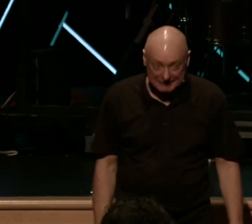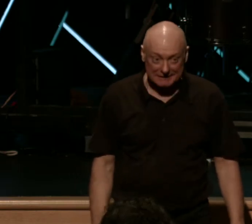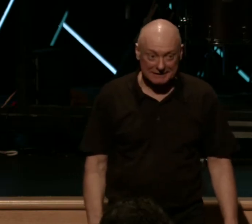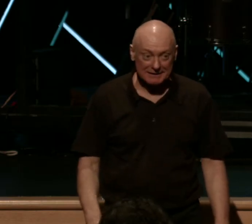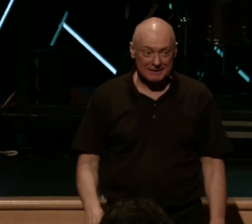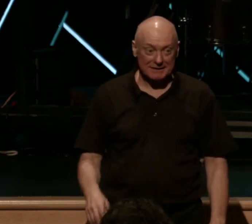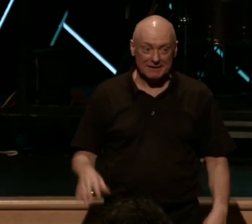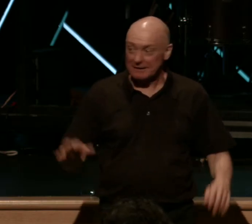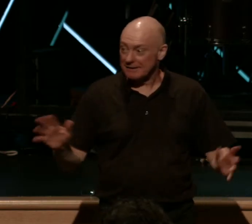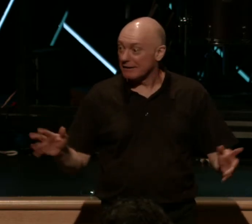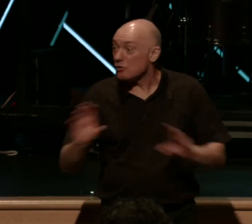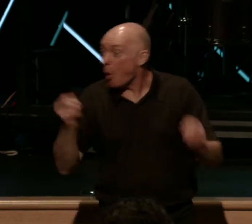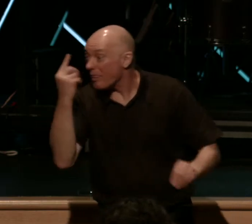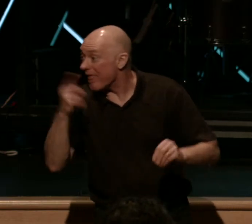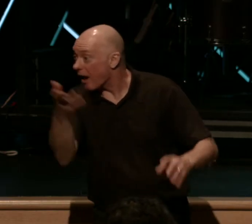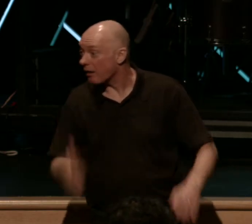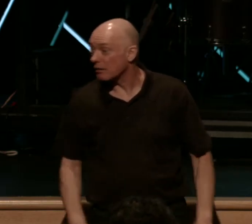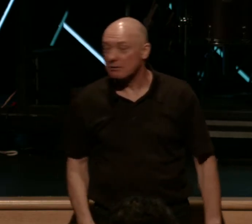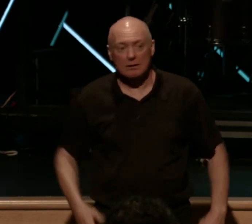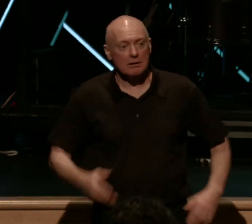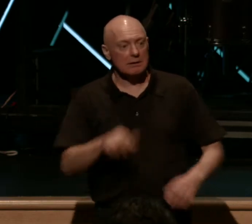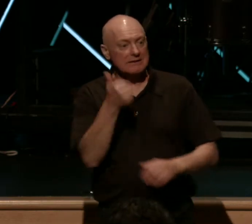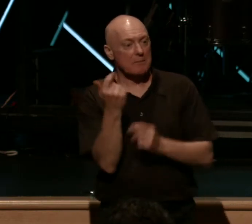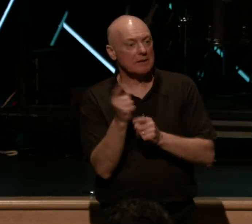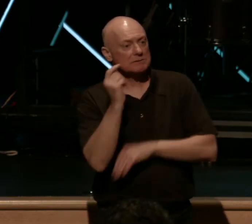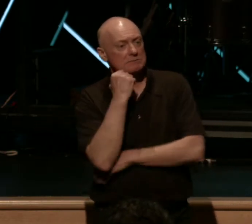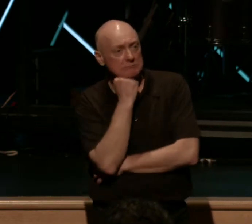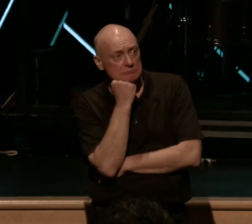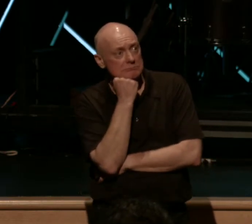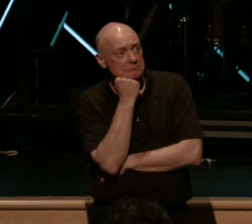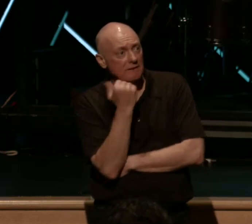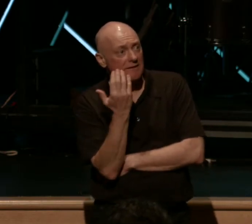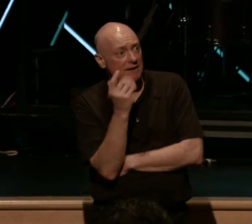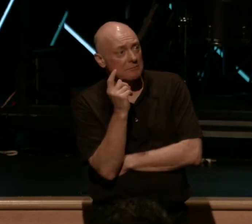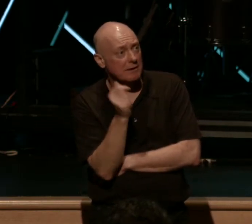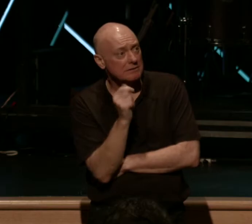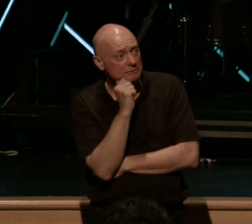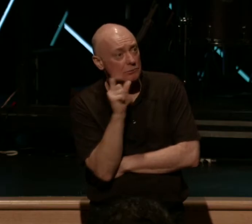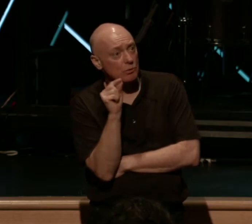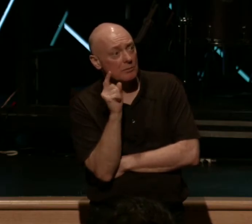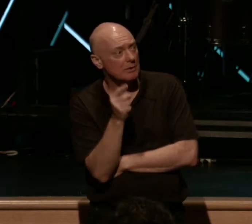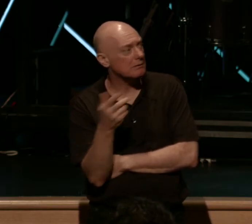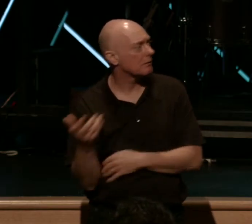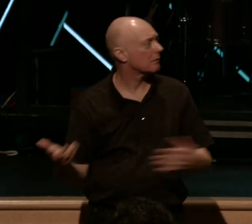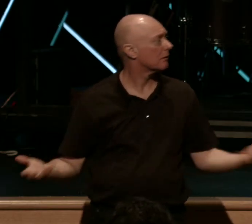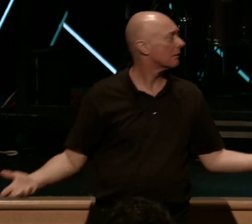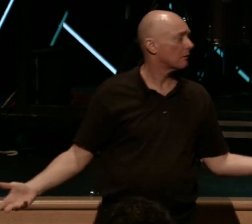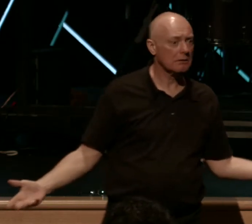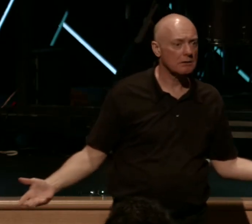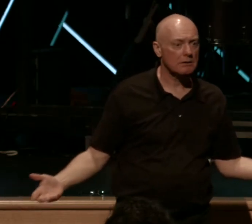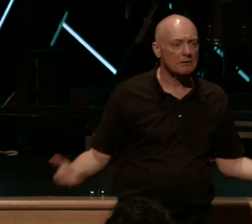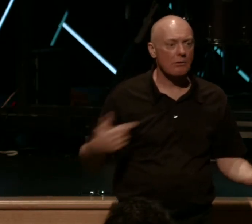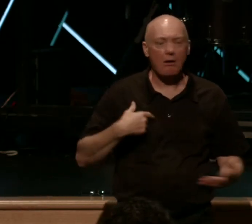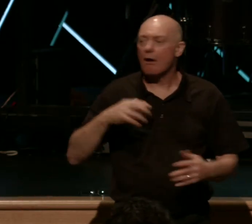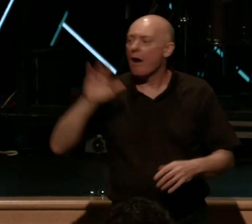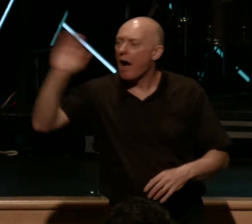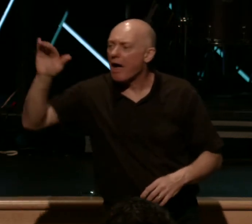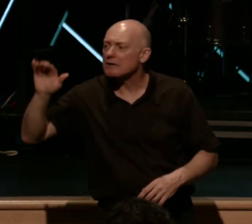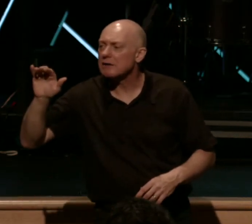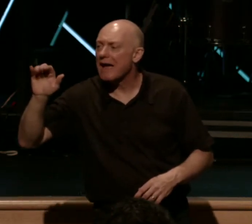There's nobody at the counter. So we're standing there for like 10 minutes, 15 minutes. I'm like, is anybody working? So I asked the Air Alaska people. I'm like, hey, is